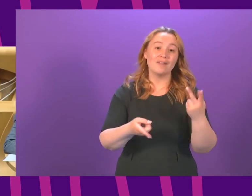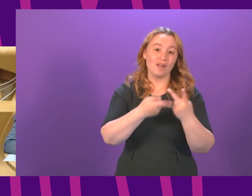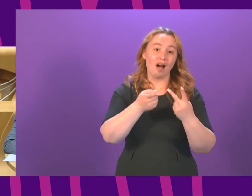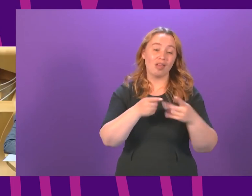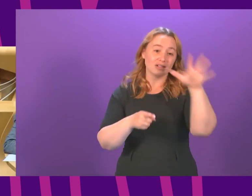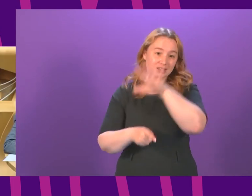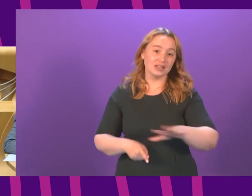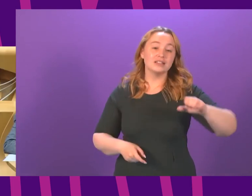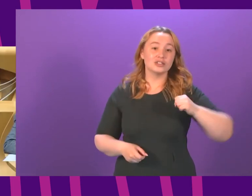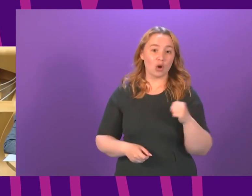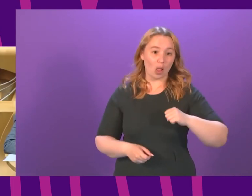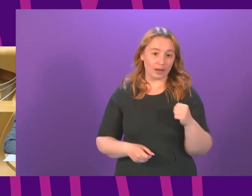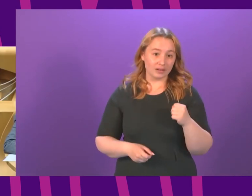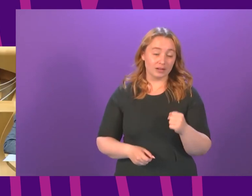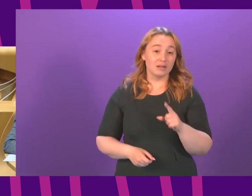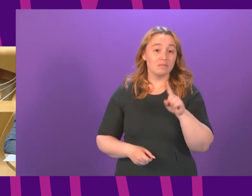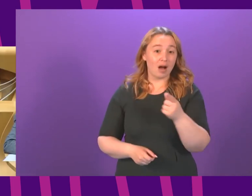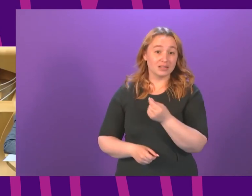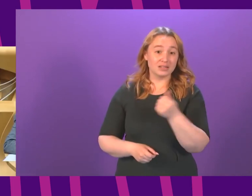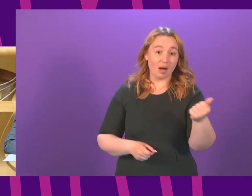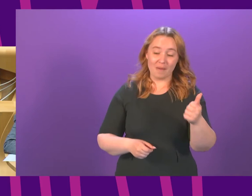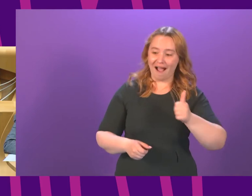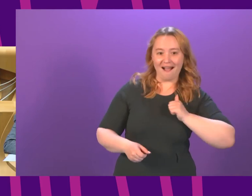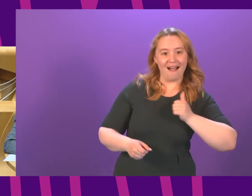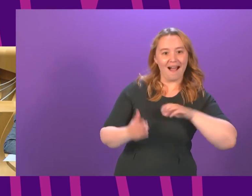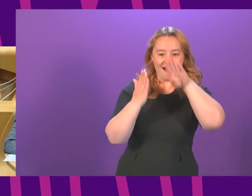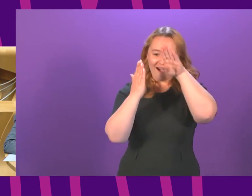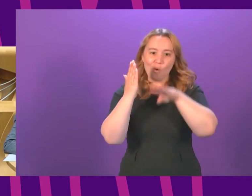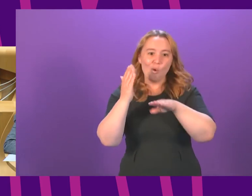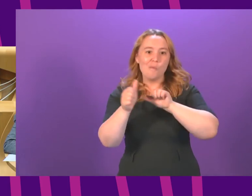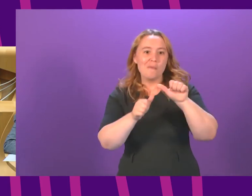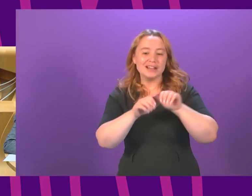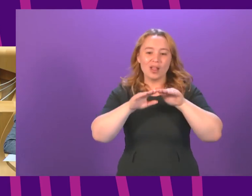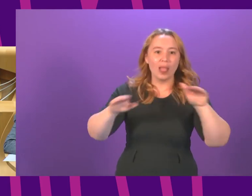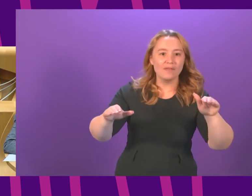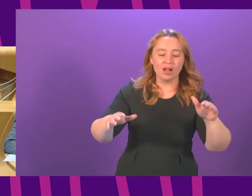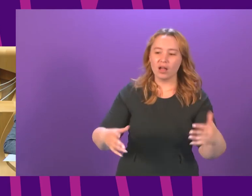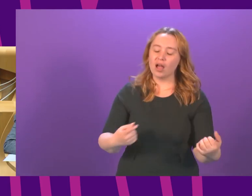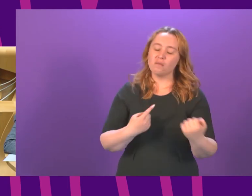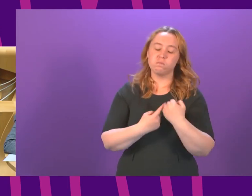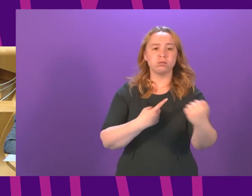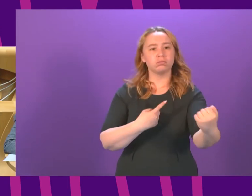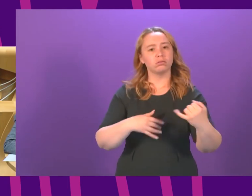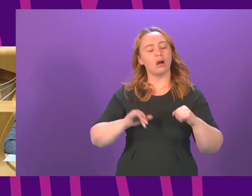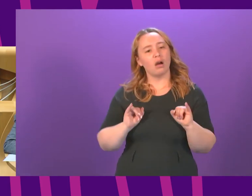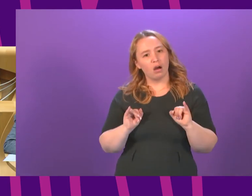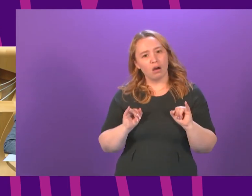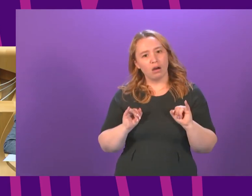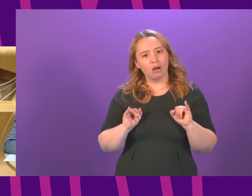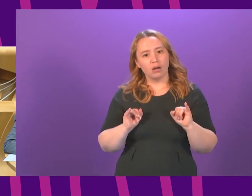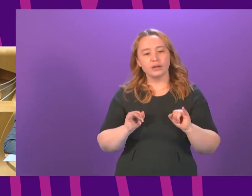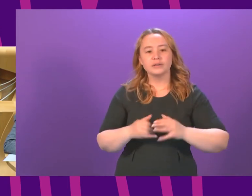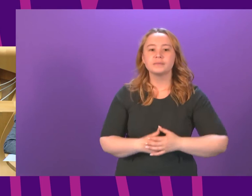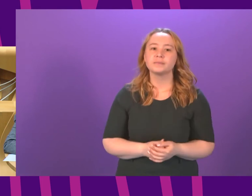many in those parts of Scotland that were expected to move down a level this news will come as a bitter blow I want to focus on our response